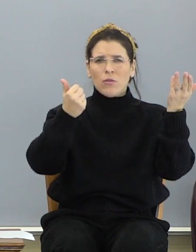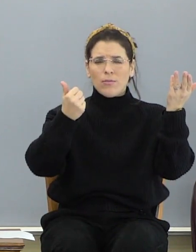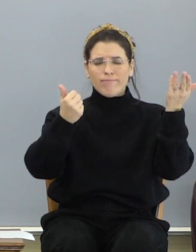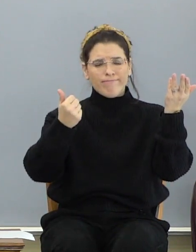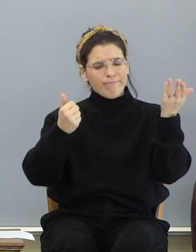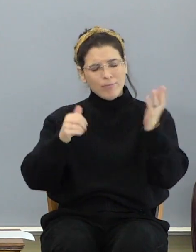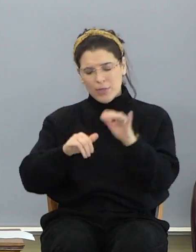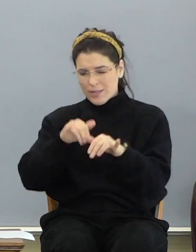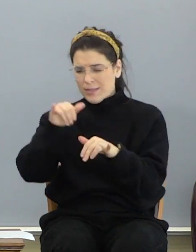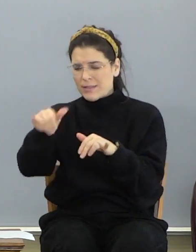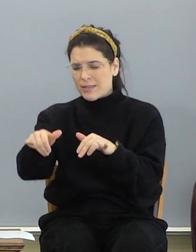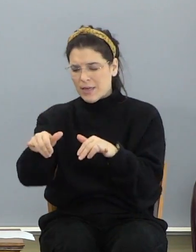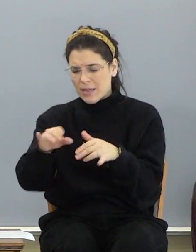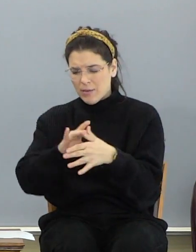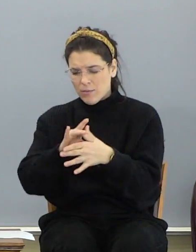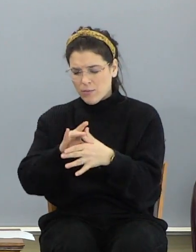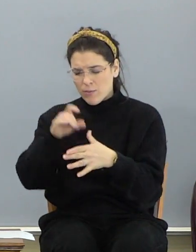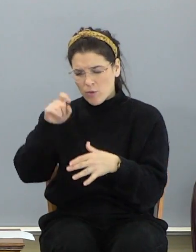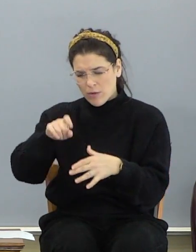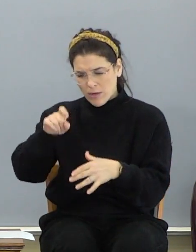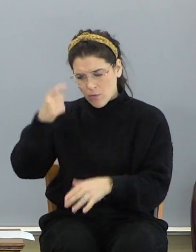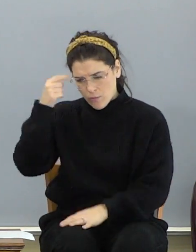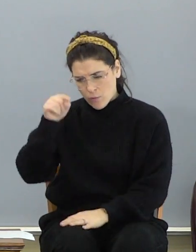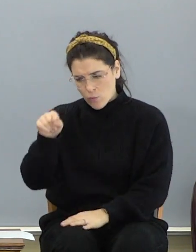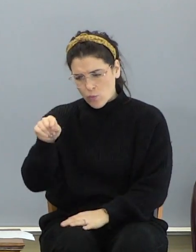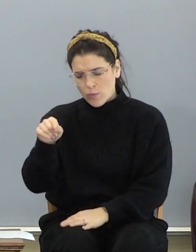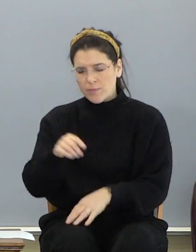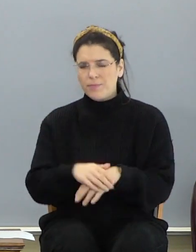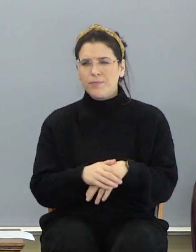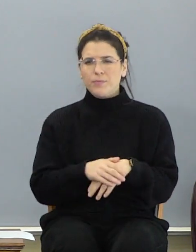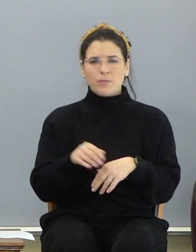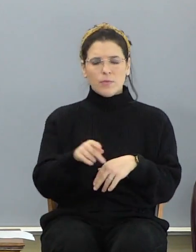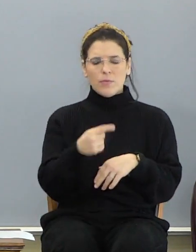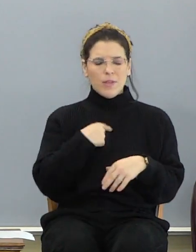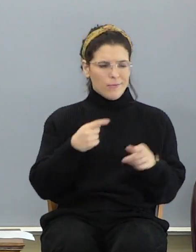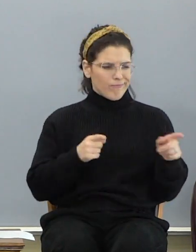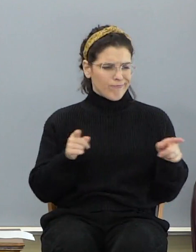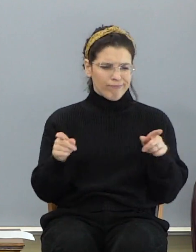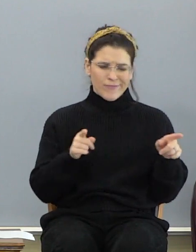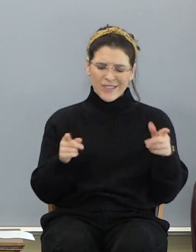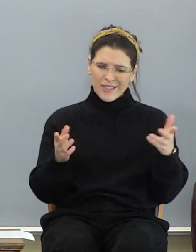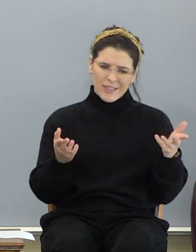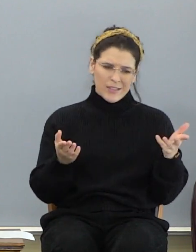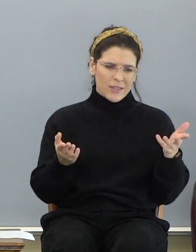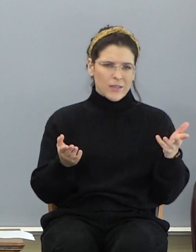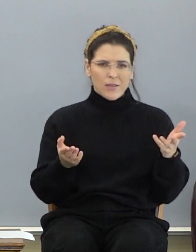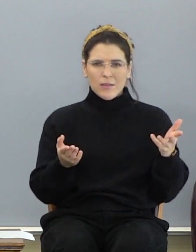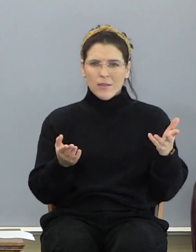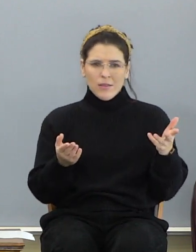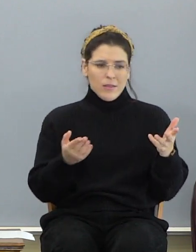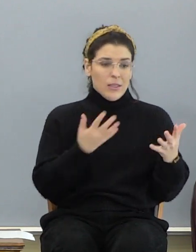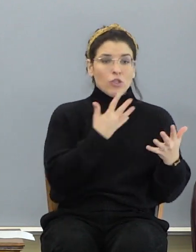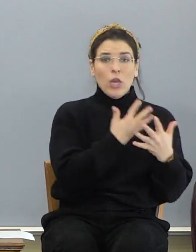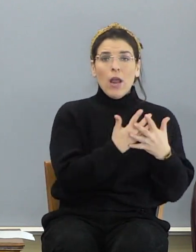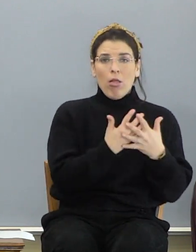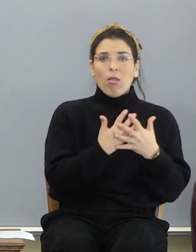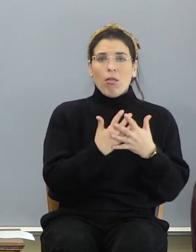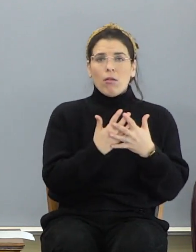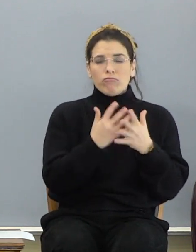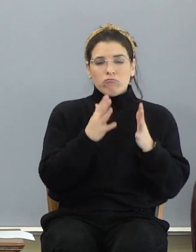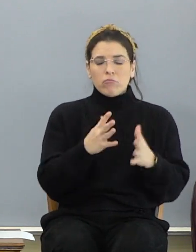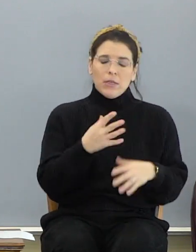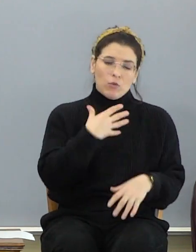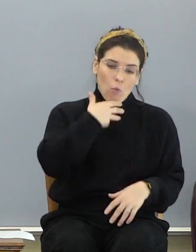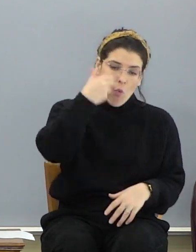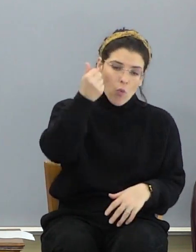Nevertheless, to abide in the flesh is more needful for you. So Paul's, he's got, you know, he's in jail. He's older.